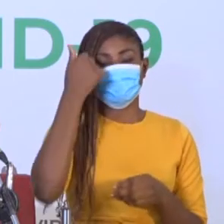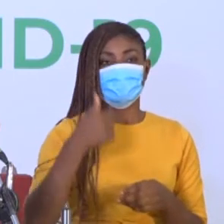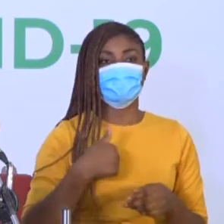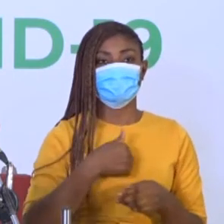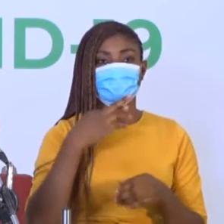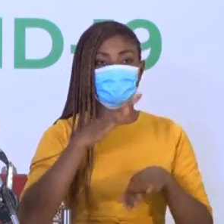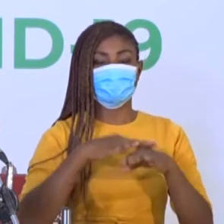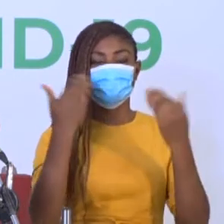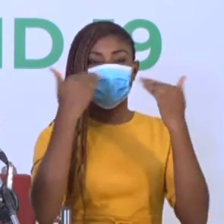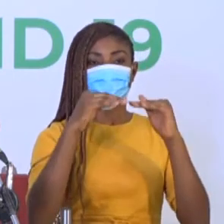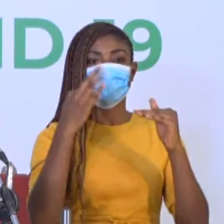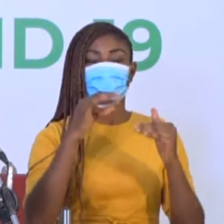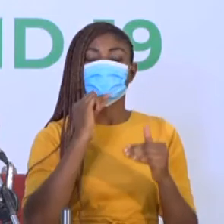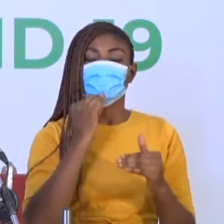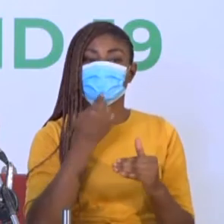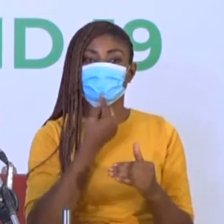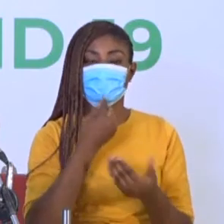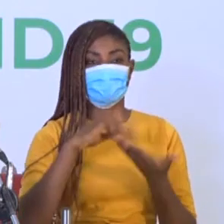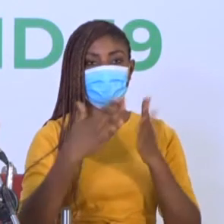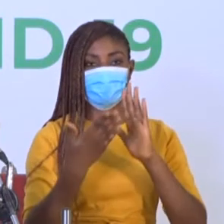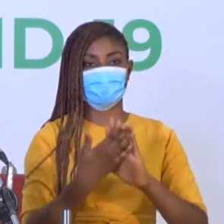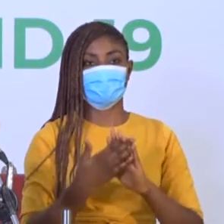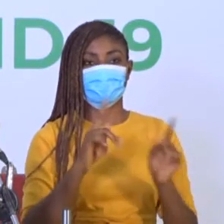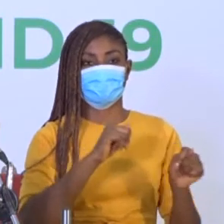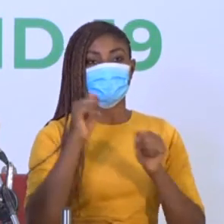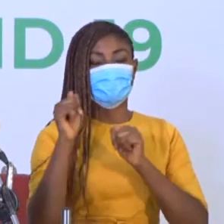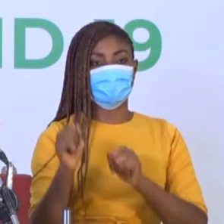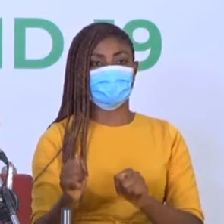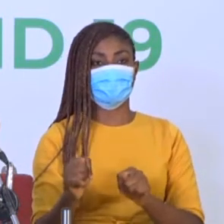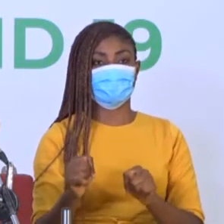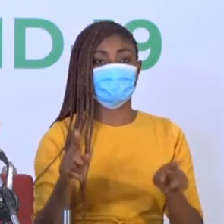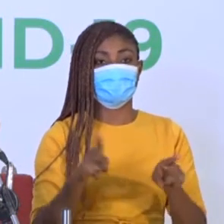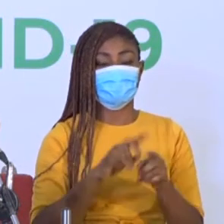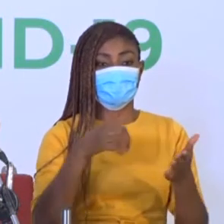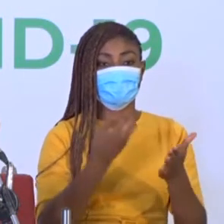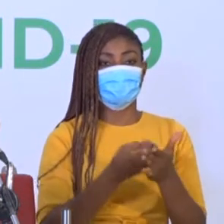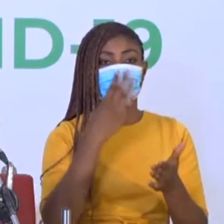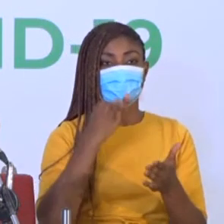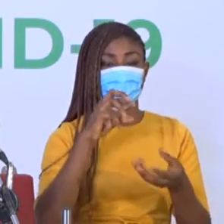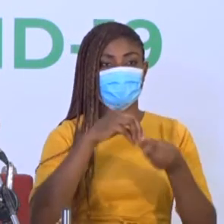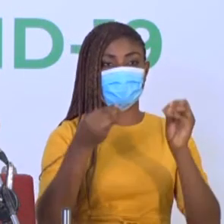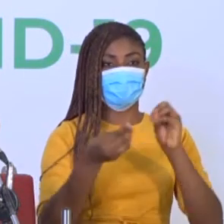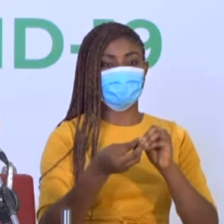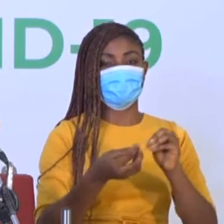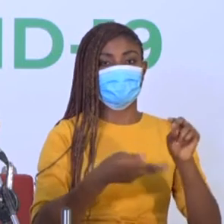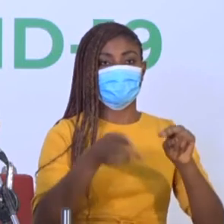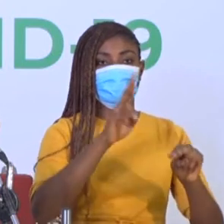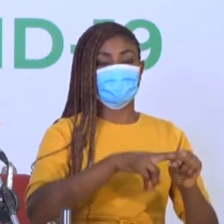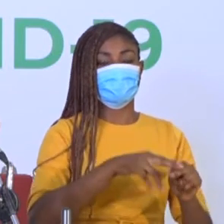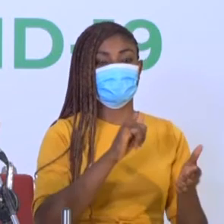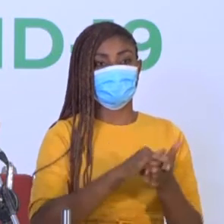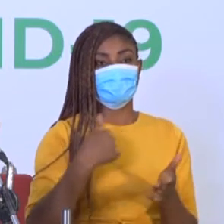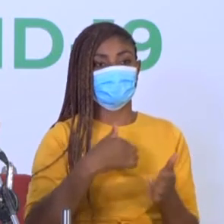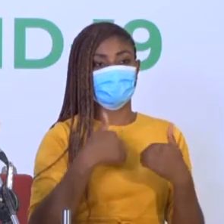stage of serious community transmission as evidenced by the figures that we've had